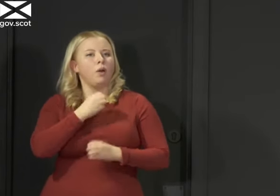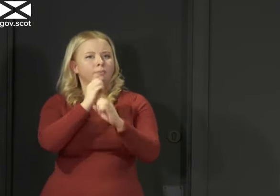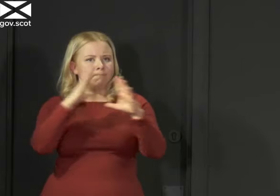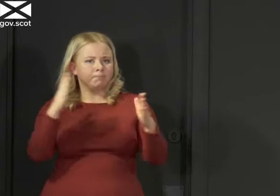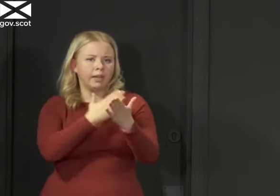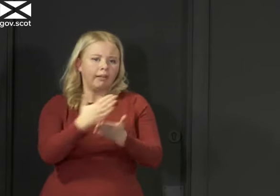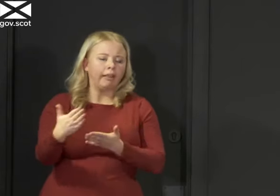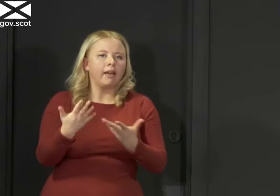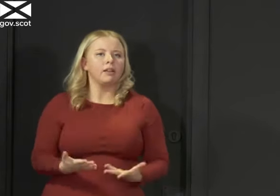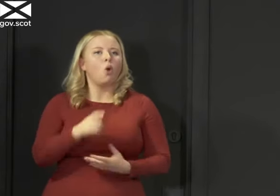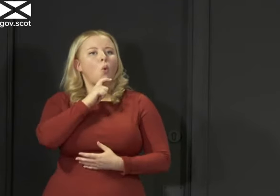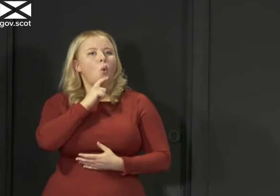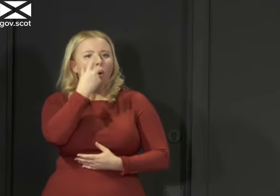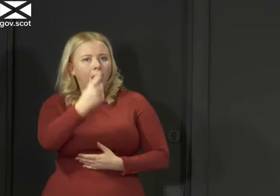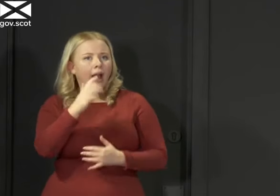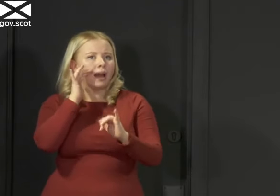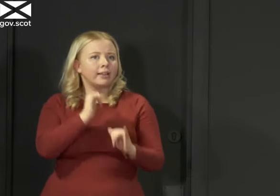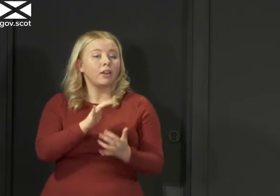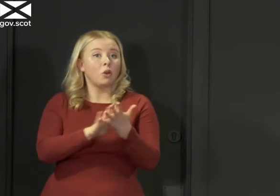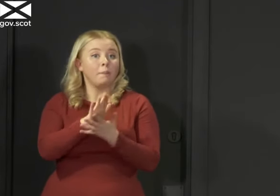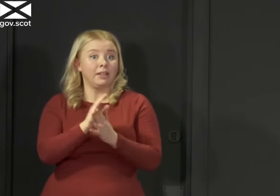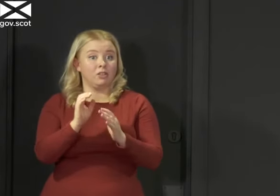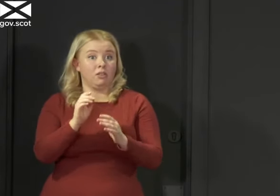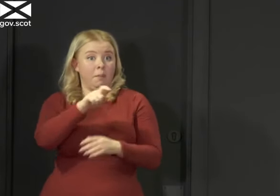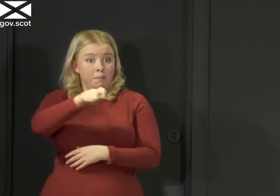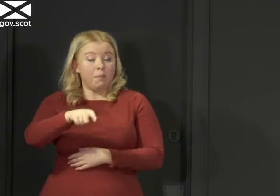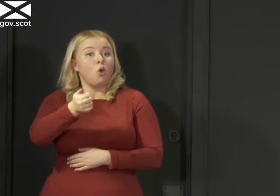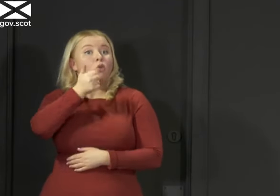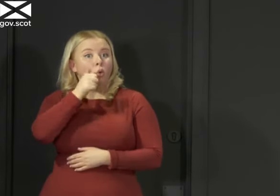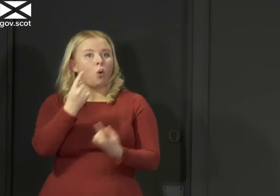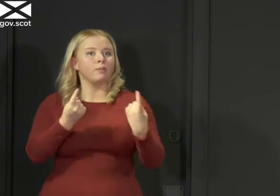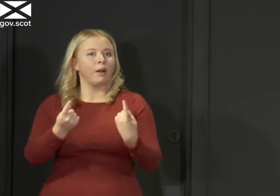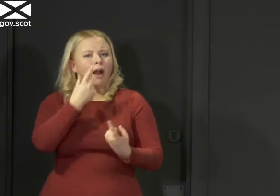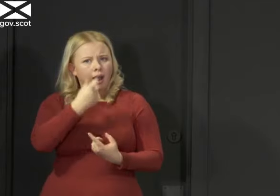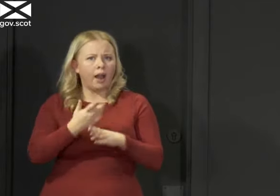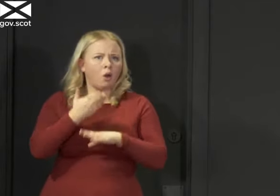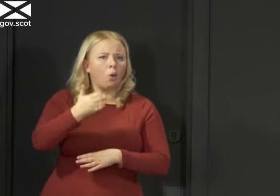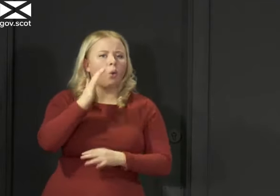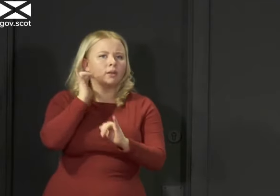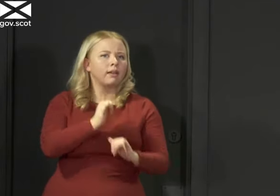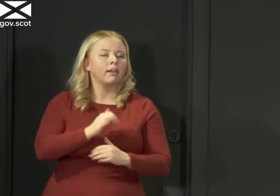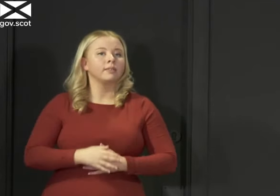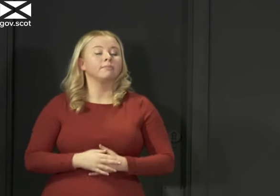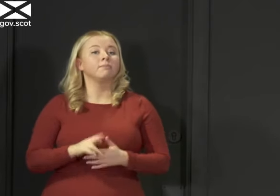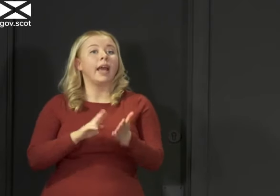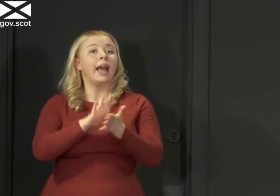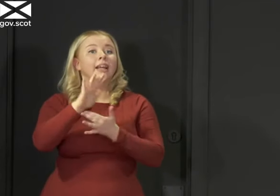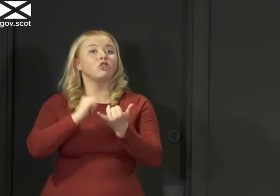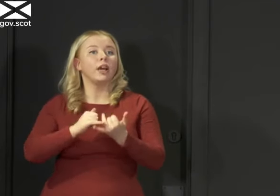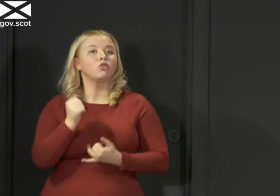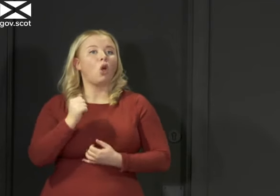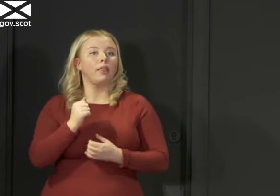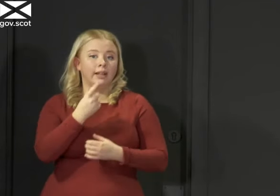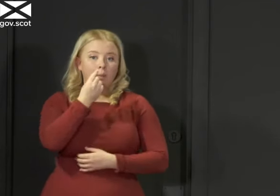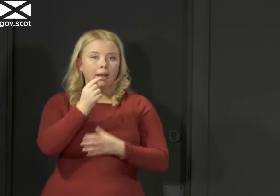so that no one who is entitled to be tested is in doubt about that. NHS Scotland testing capacity